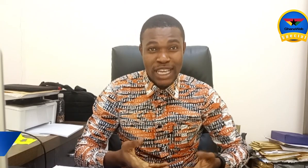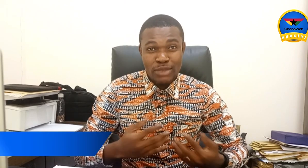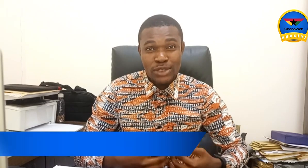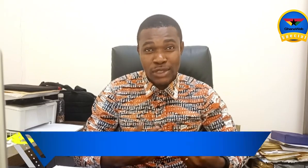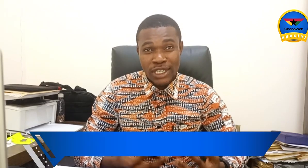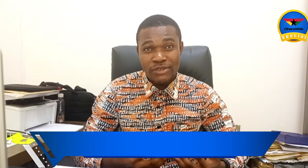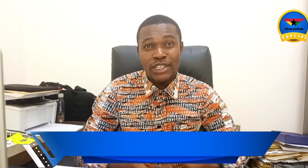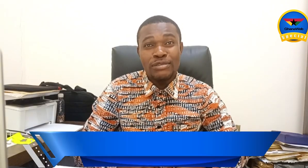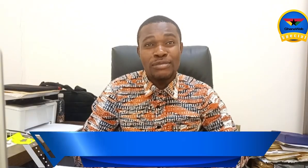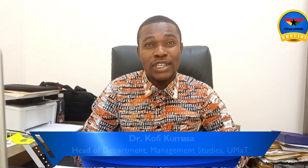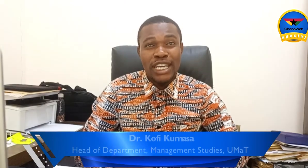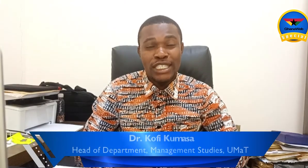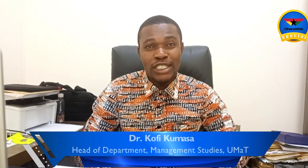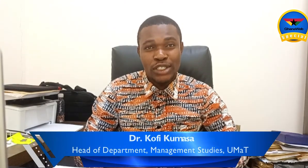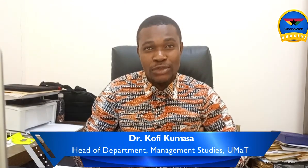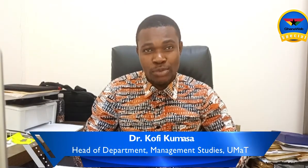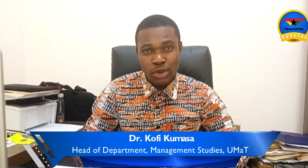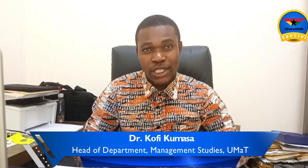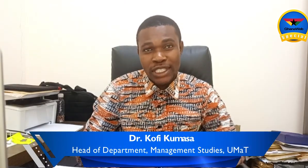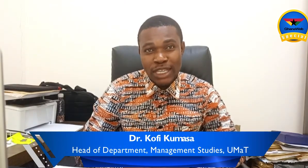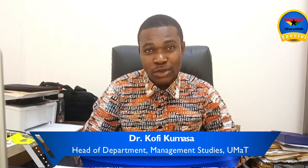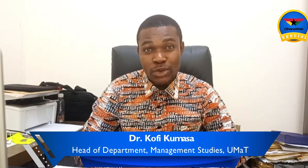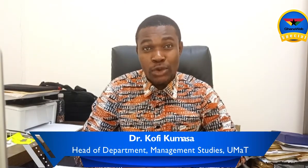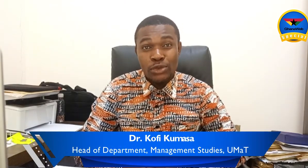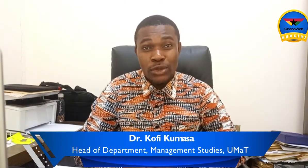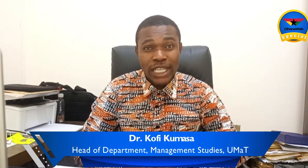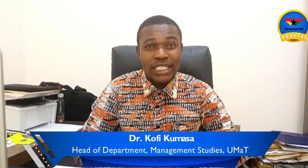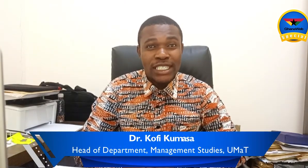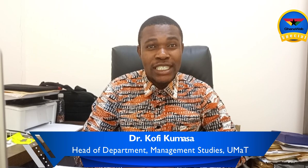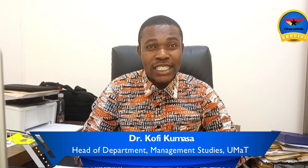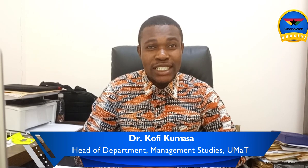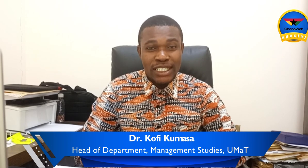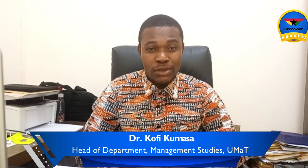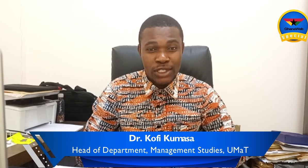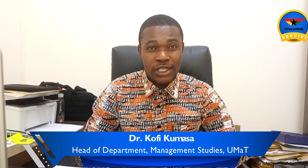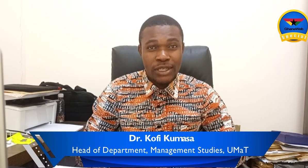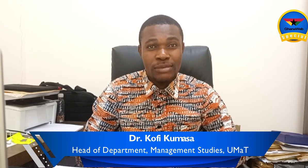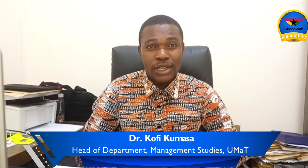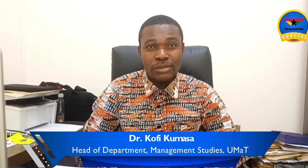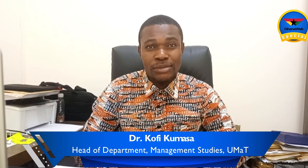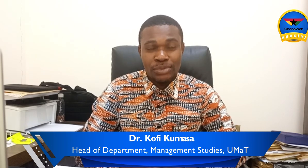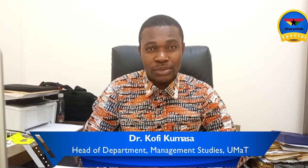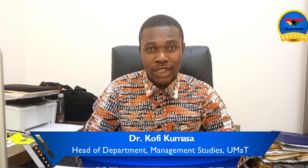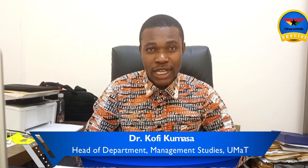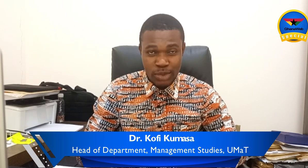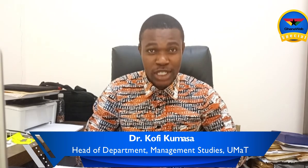admission was given, she reported that she was a special